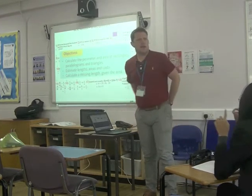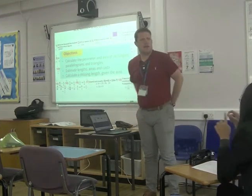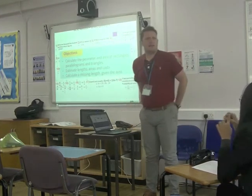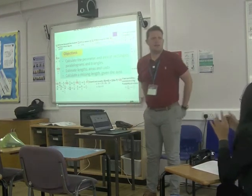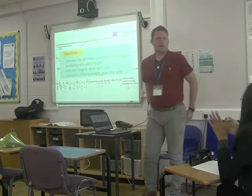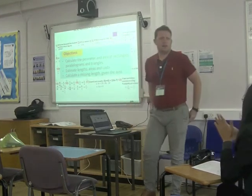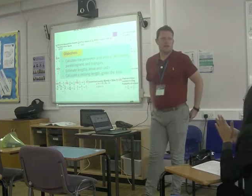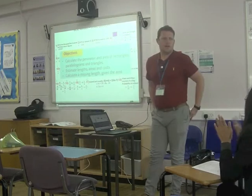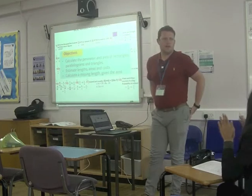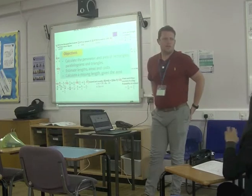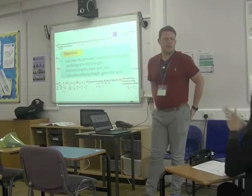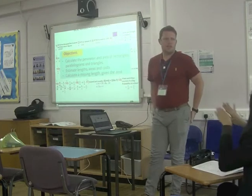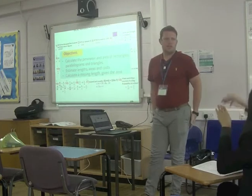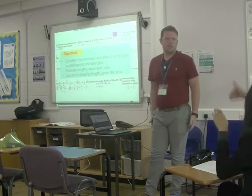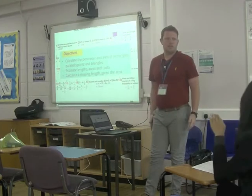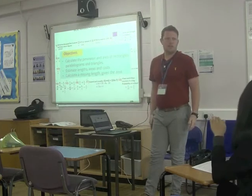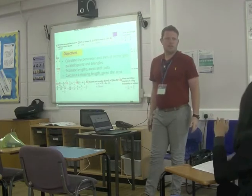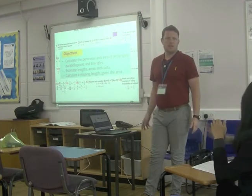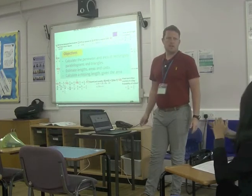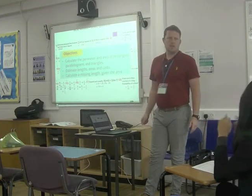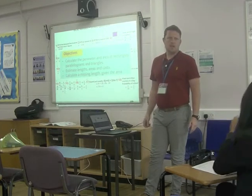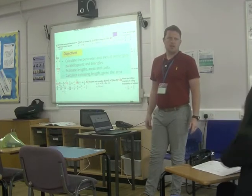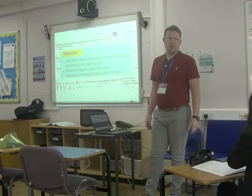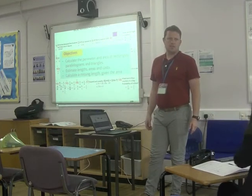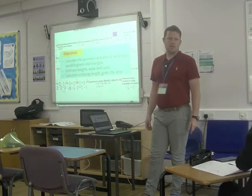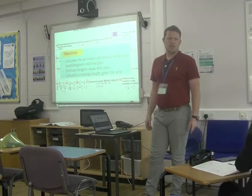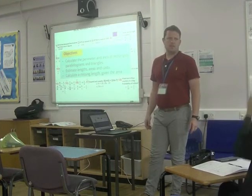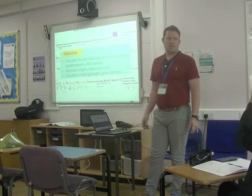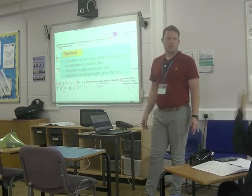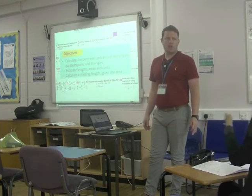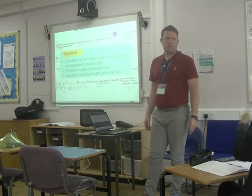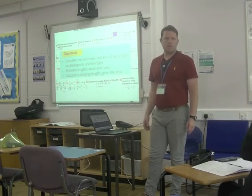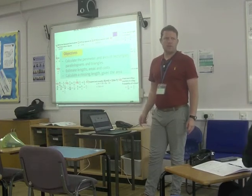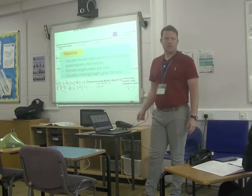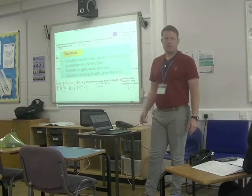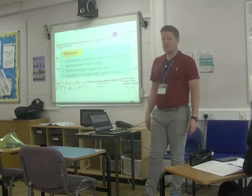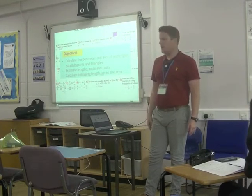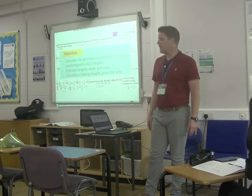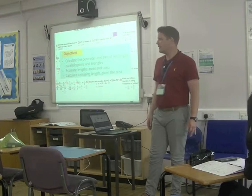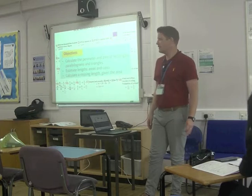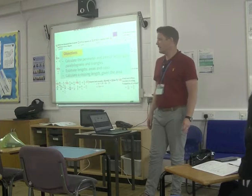area is when you turn length and width together.